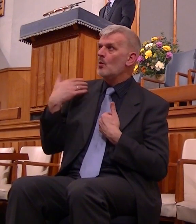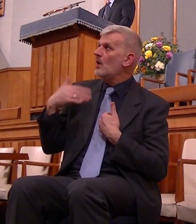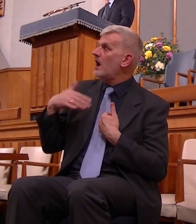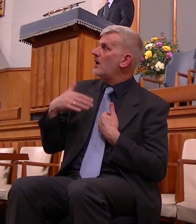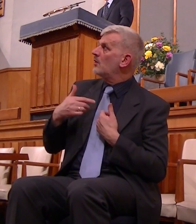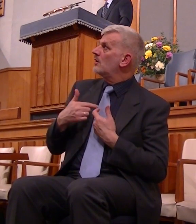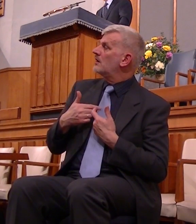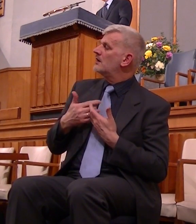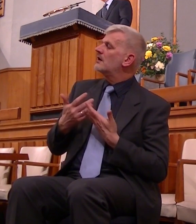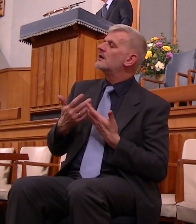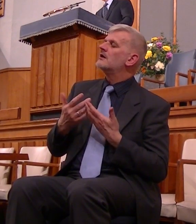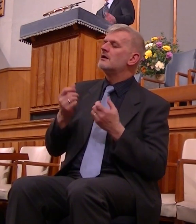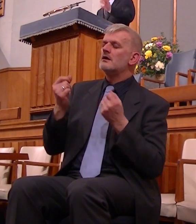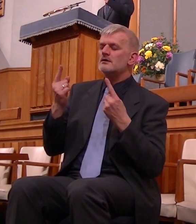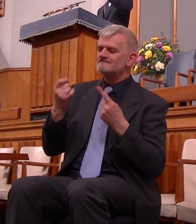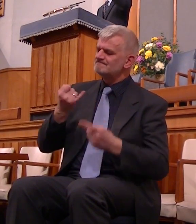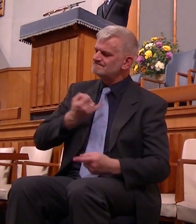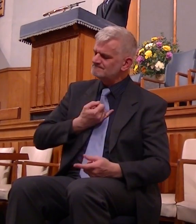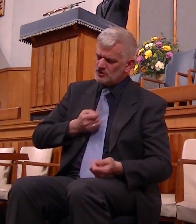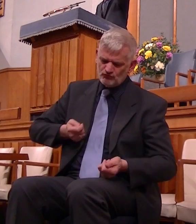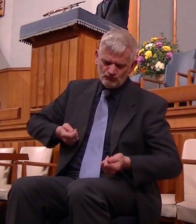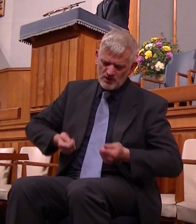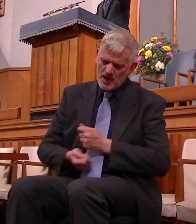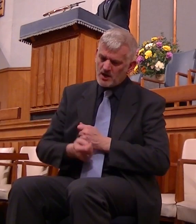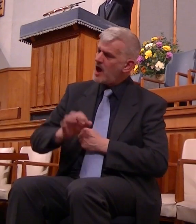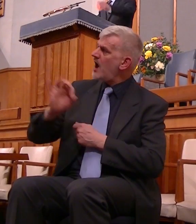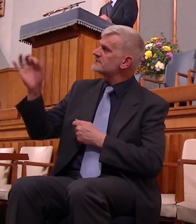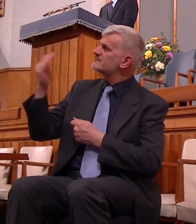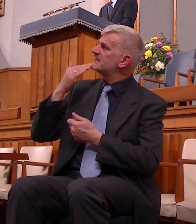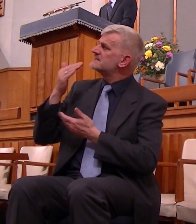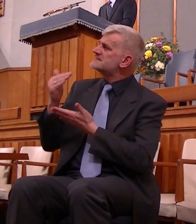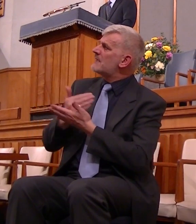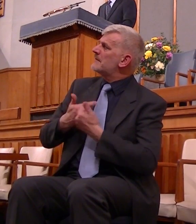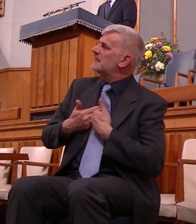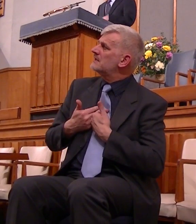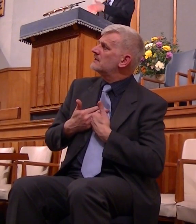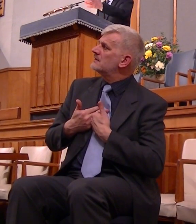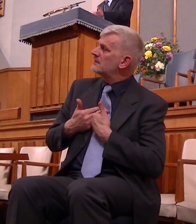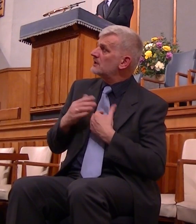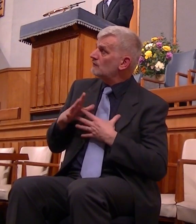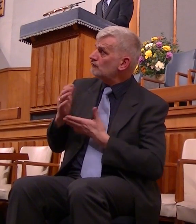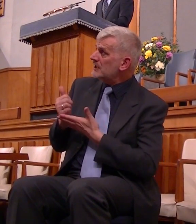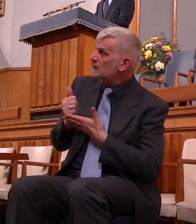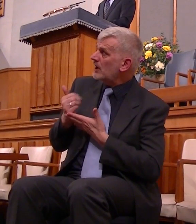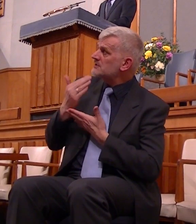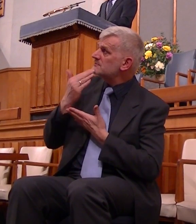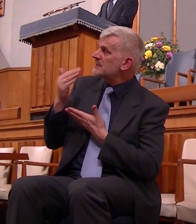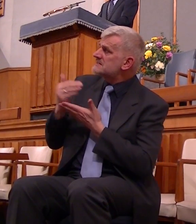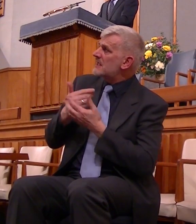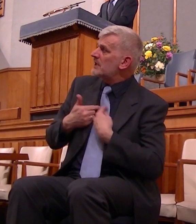repent of our sins and we see our need of the grace of God alone to save us and we yield to him